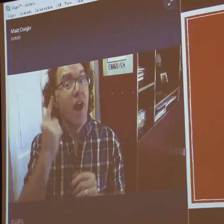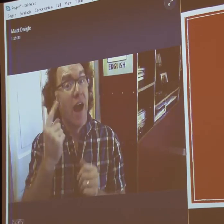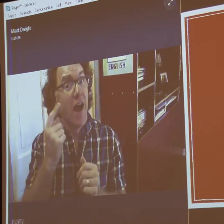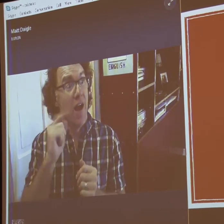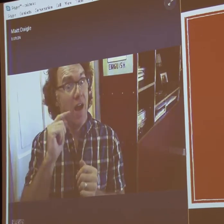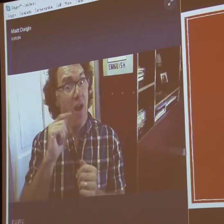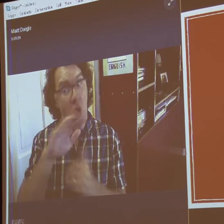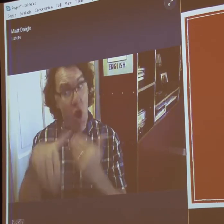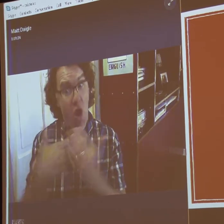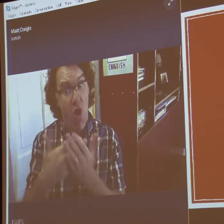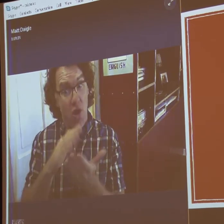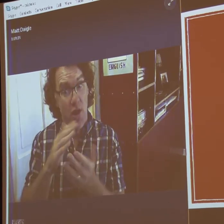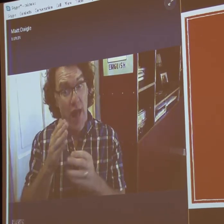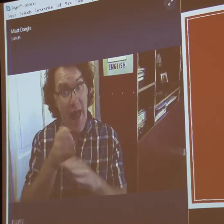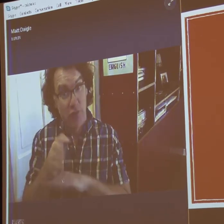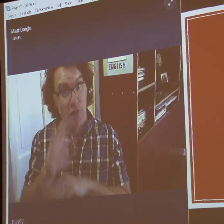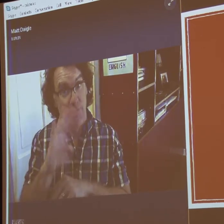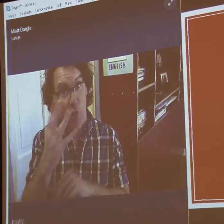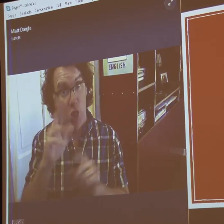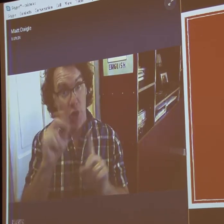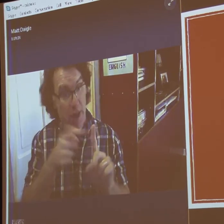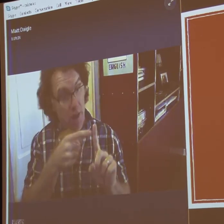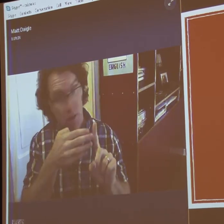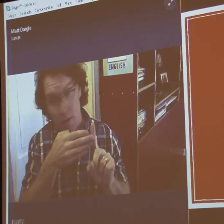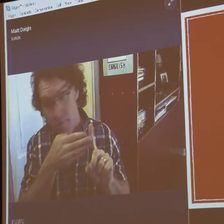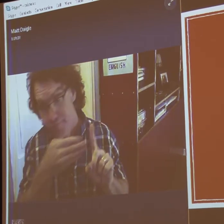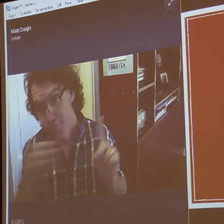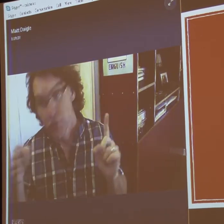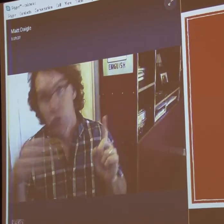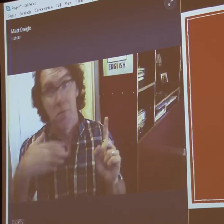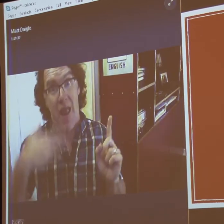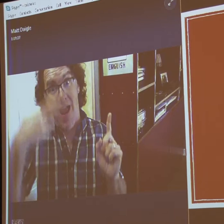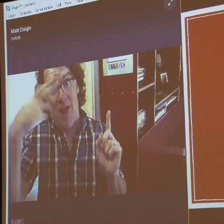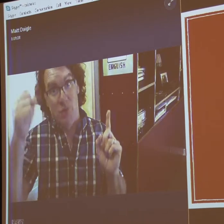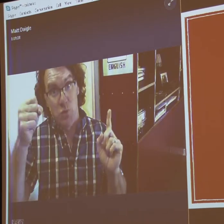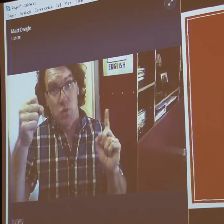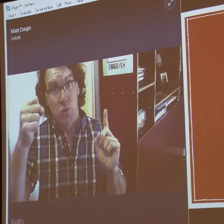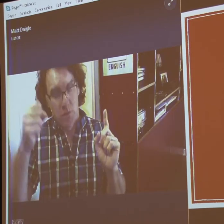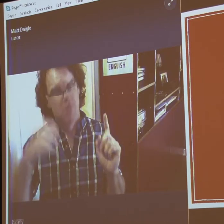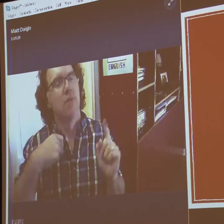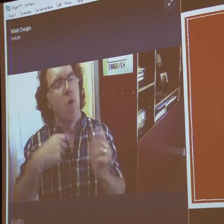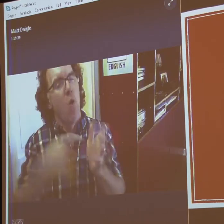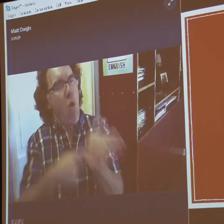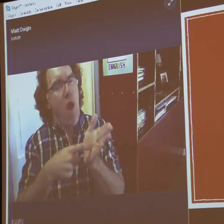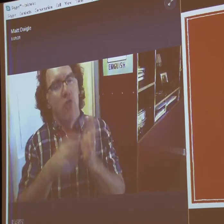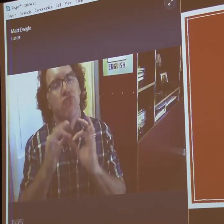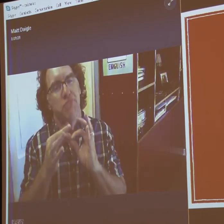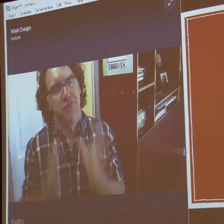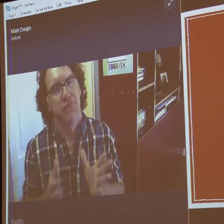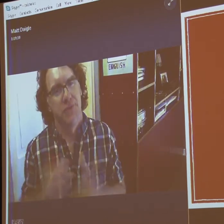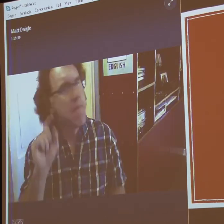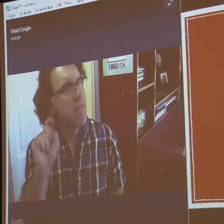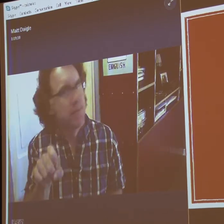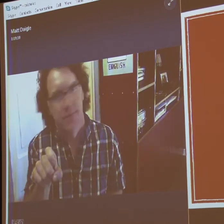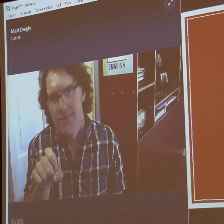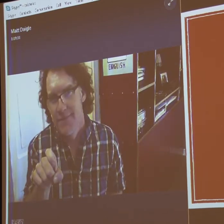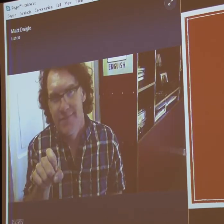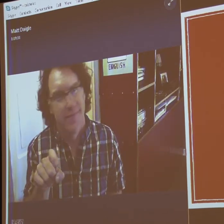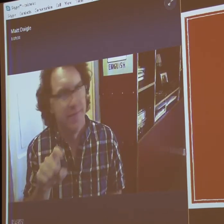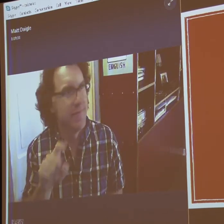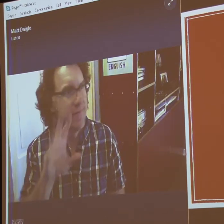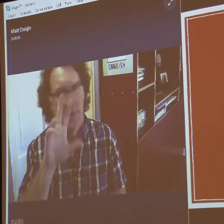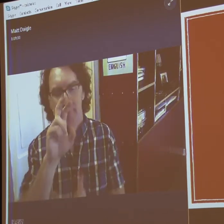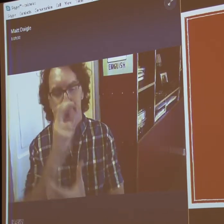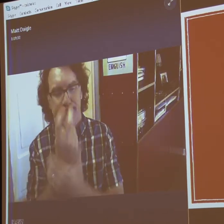those programs and I graduated from, after fourth grade to high school, I